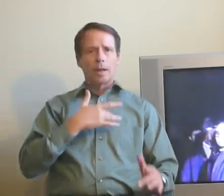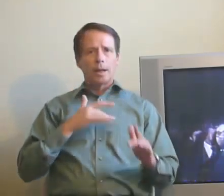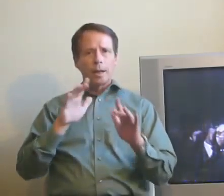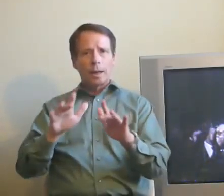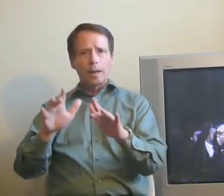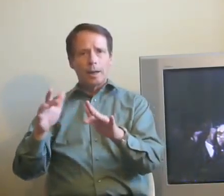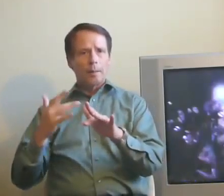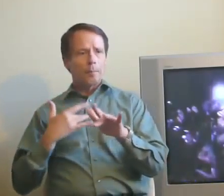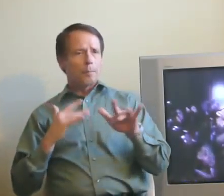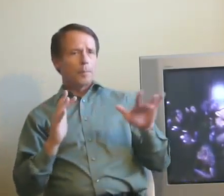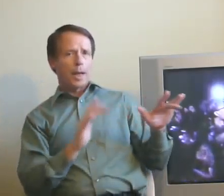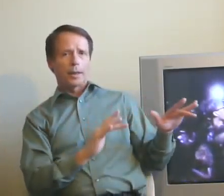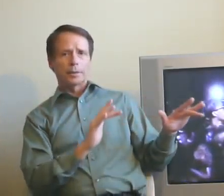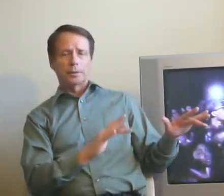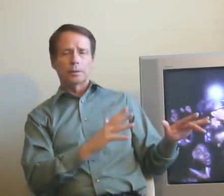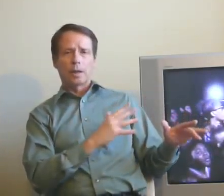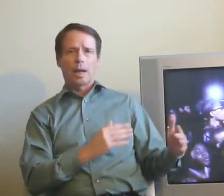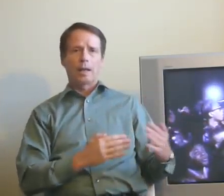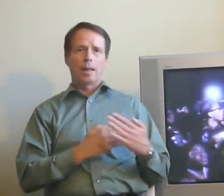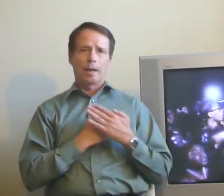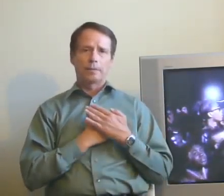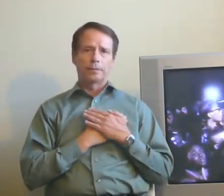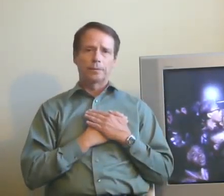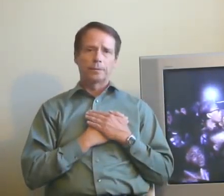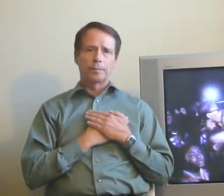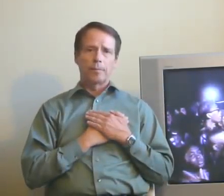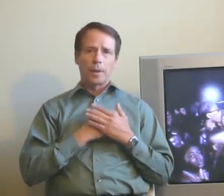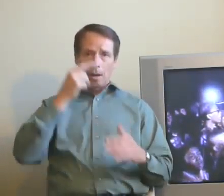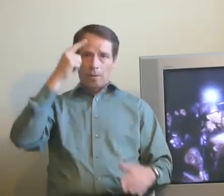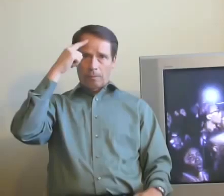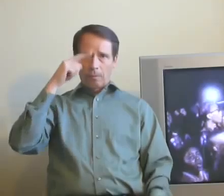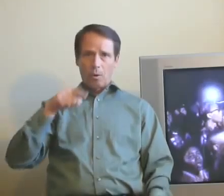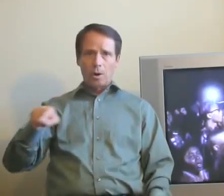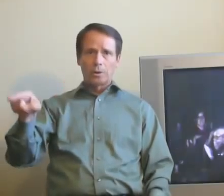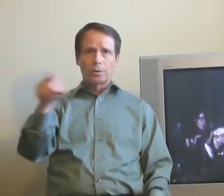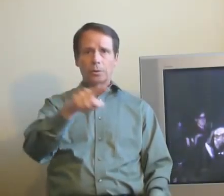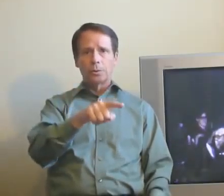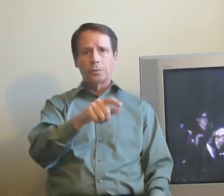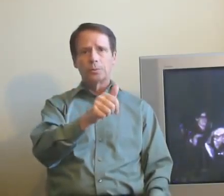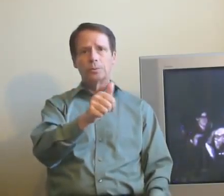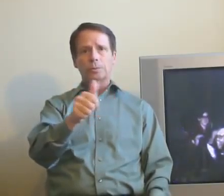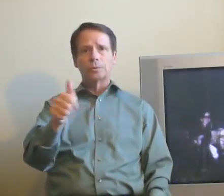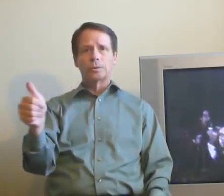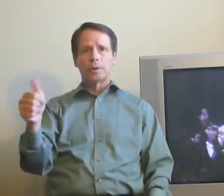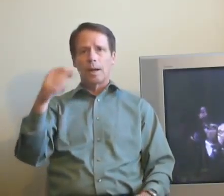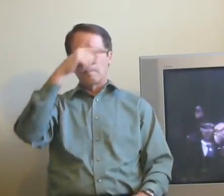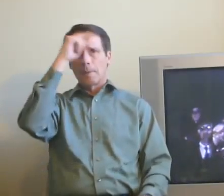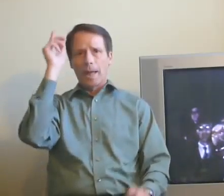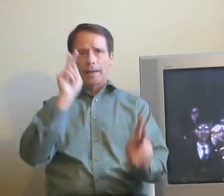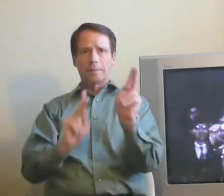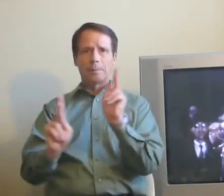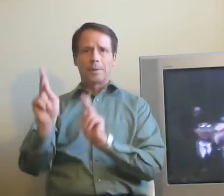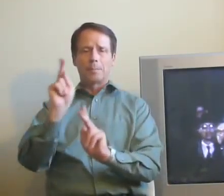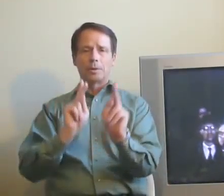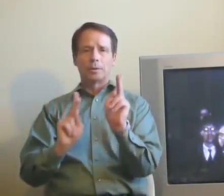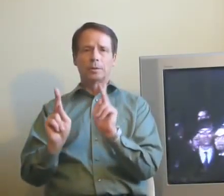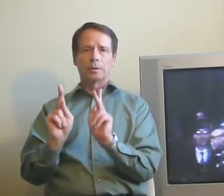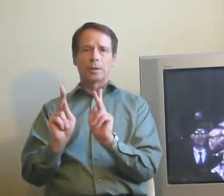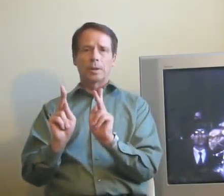compassion and love for those of you who are black and are tempted